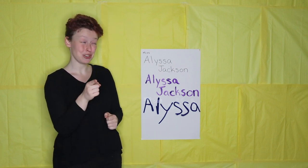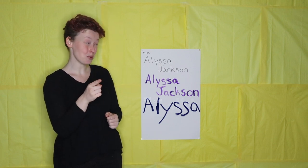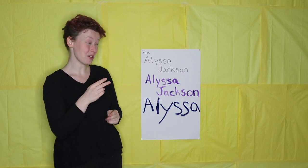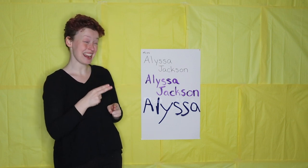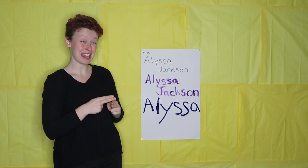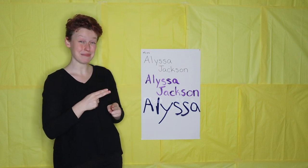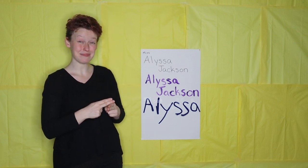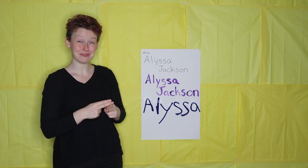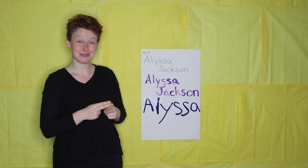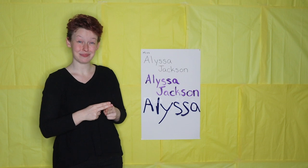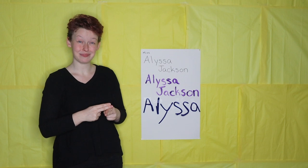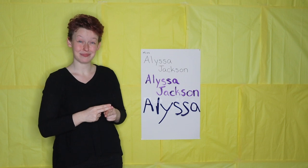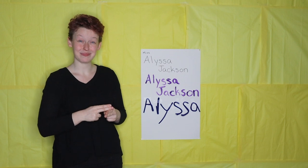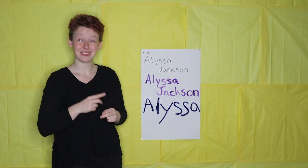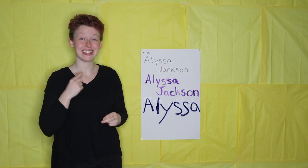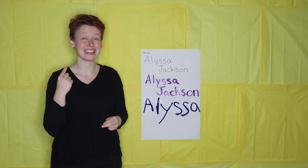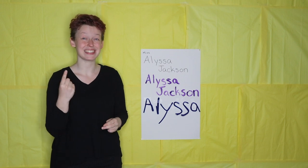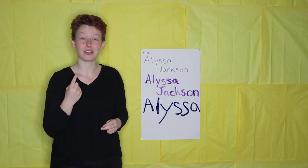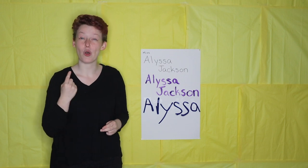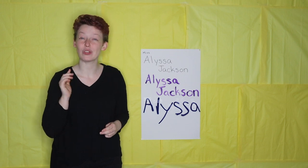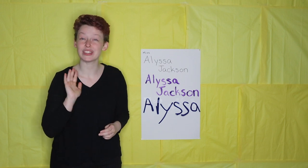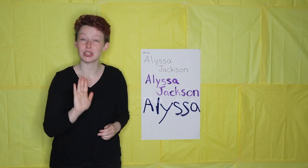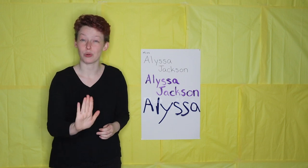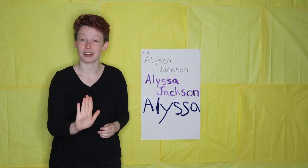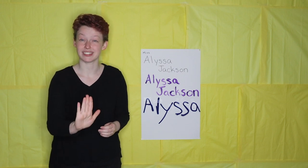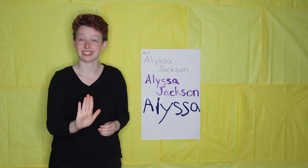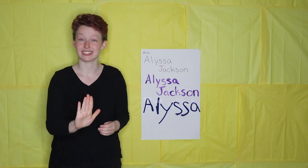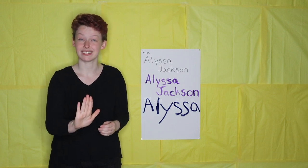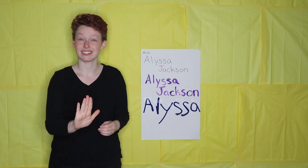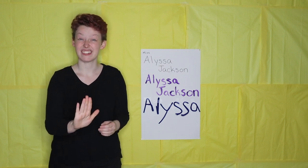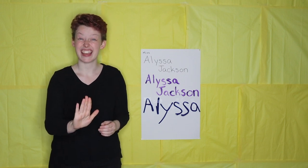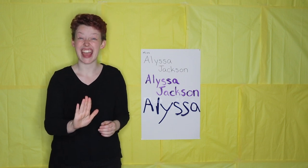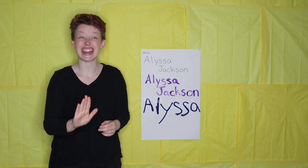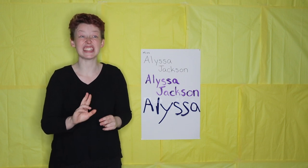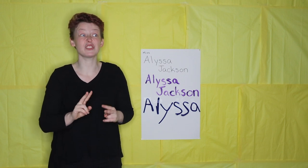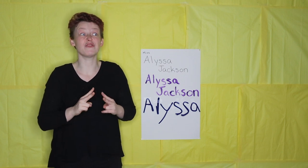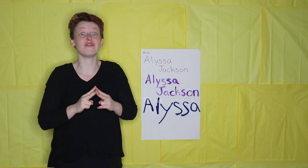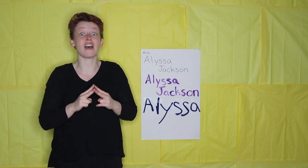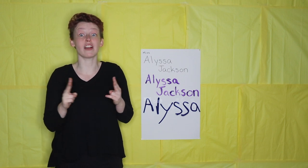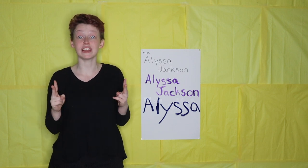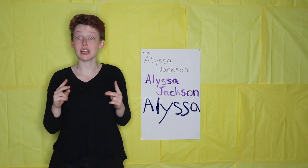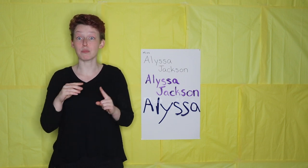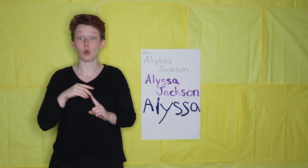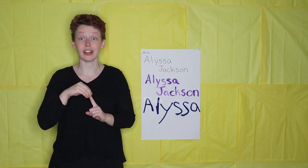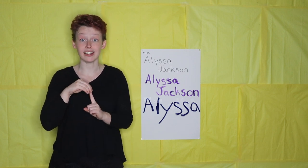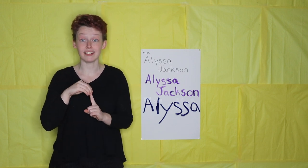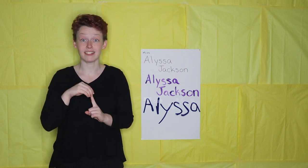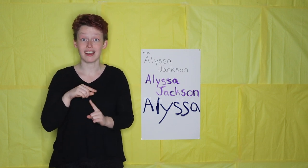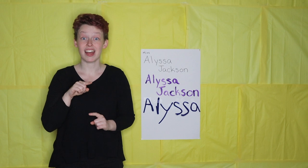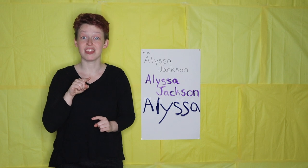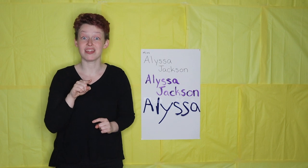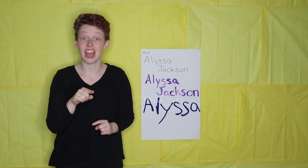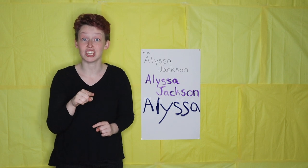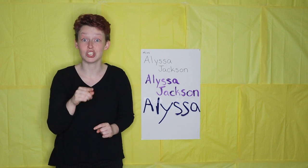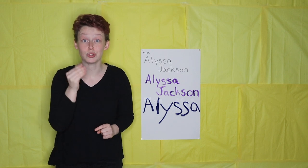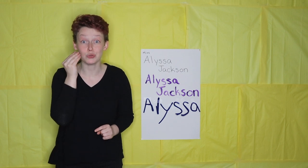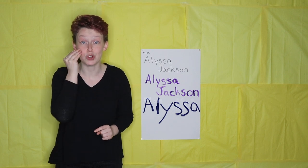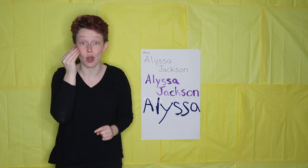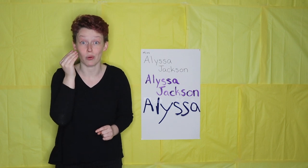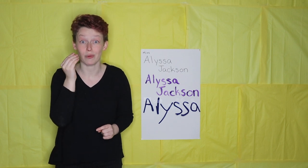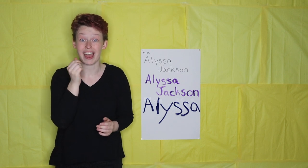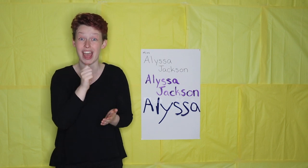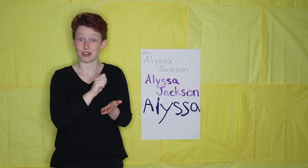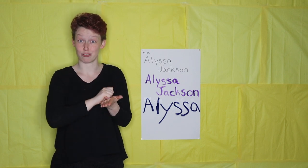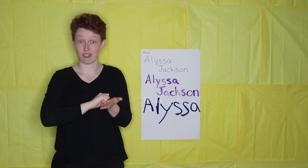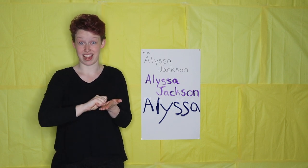Your name is only yours. And it's very important that you